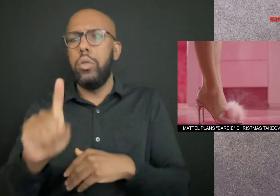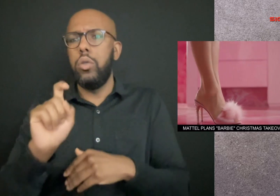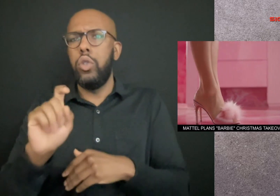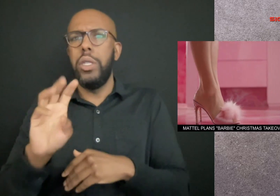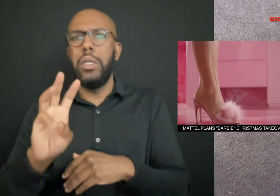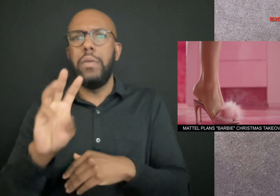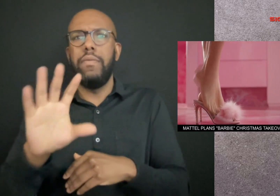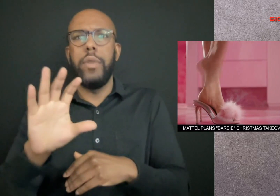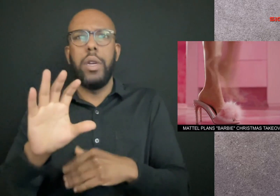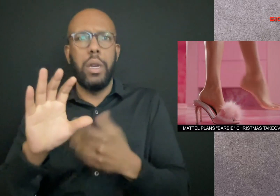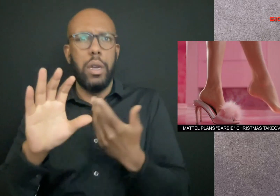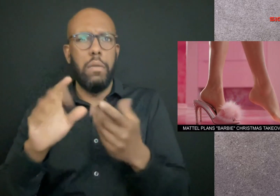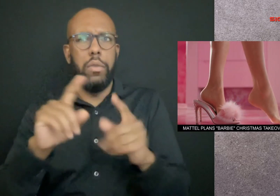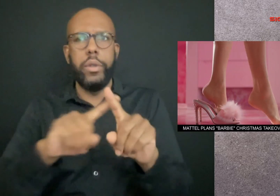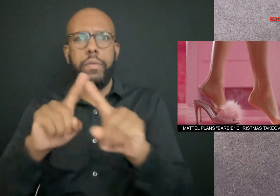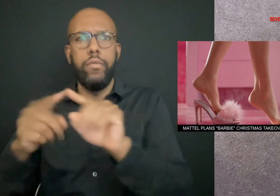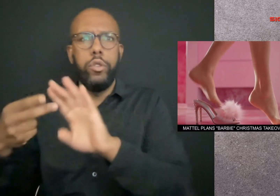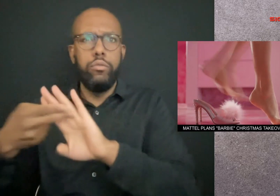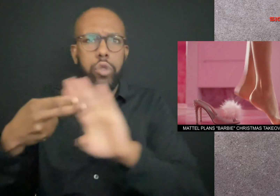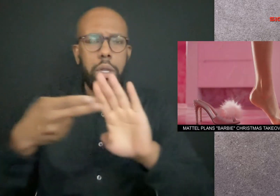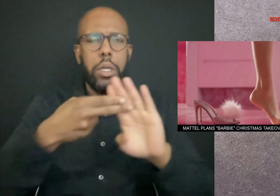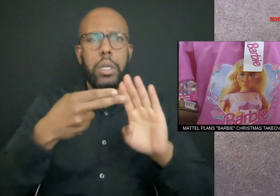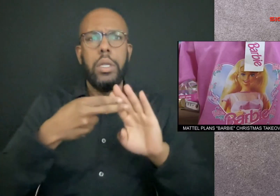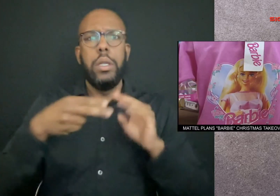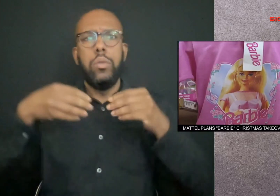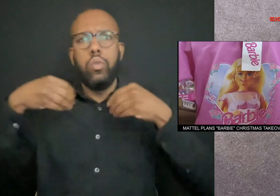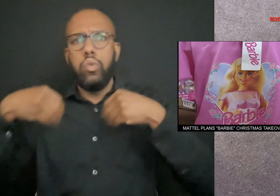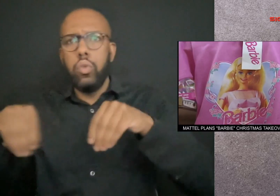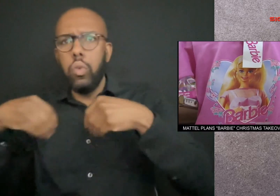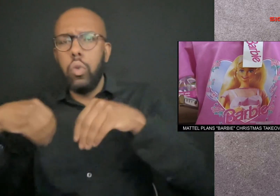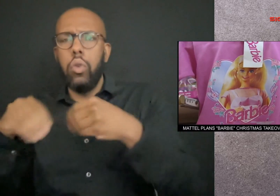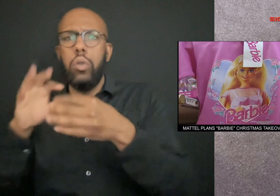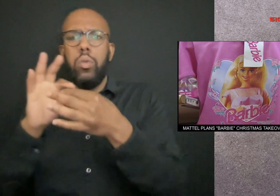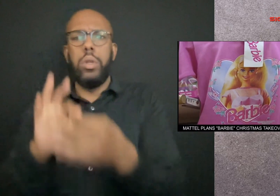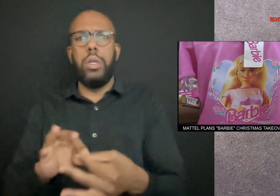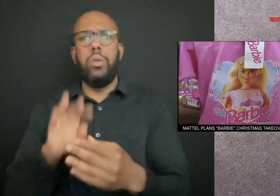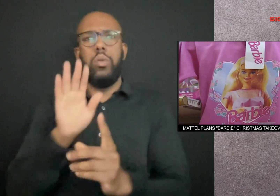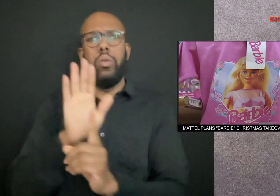with brands and retailers related to the Barbie movie.